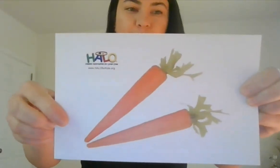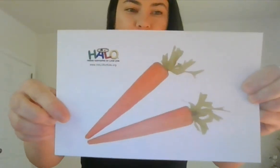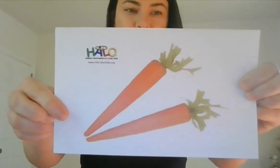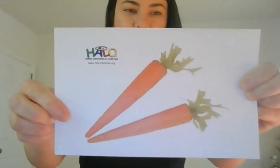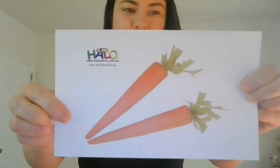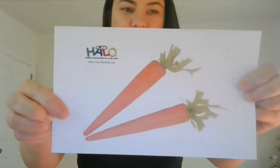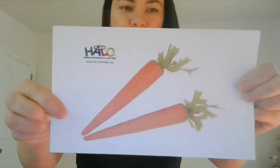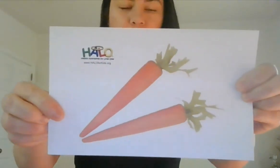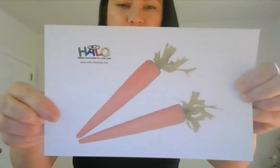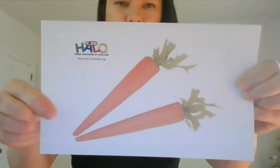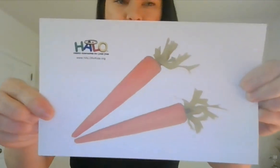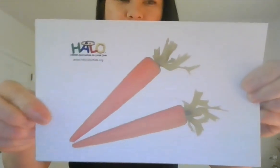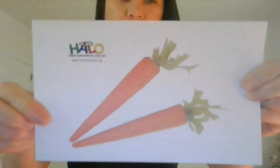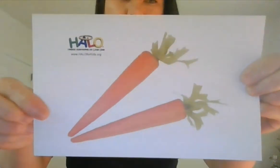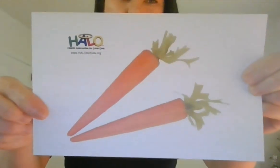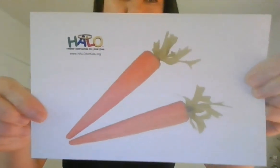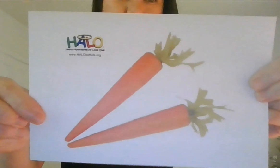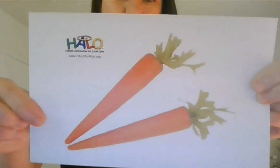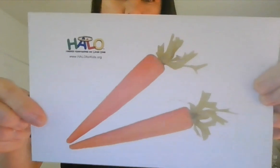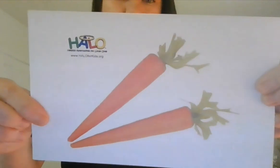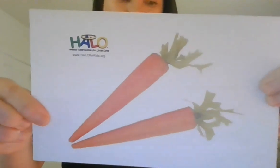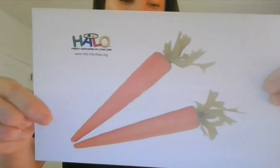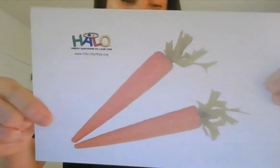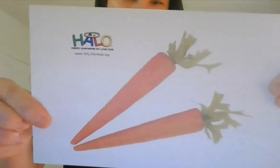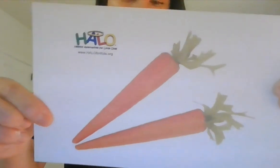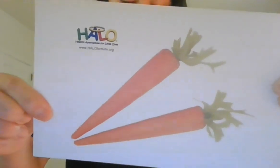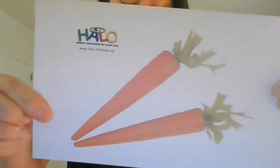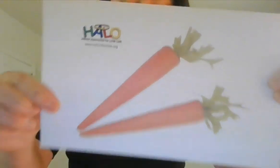help us to grow up to be bigger and stronger and better able to think.